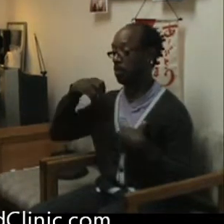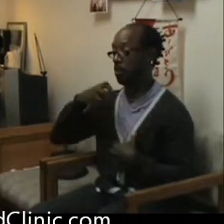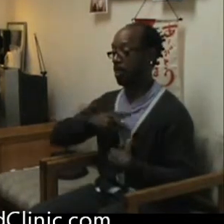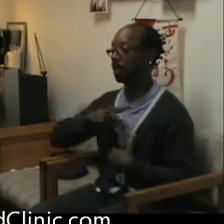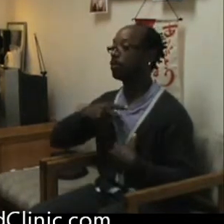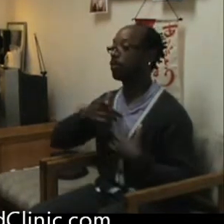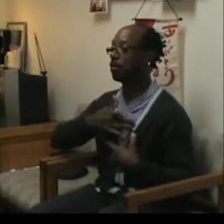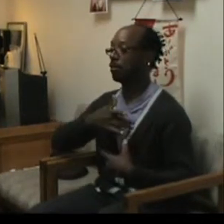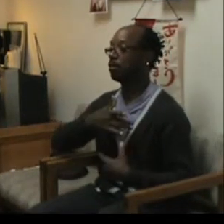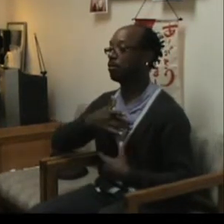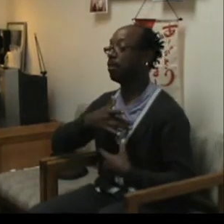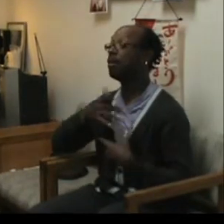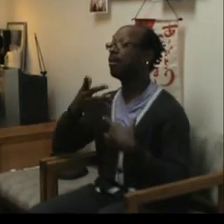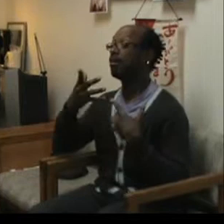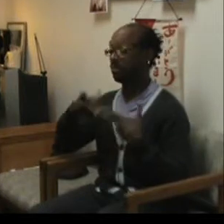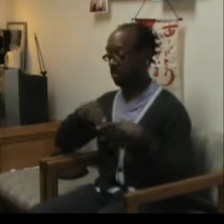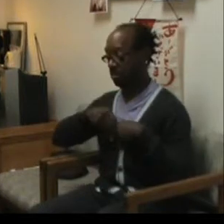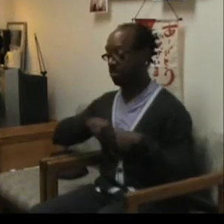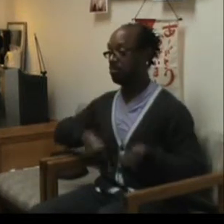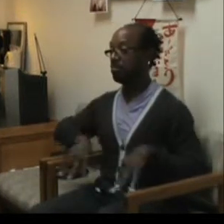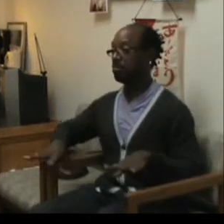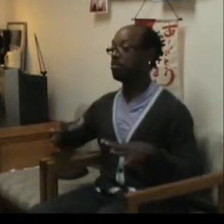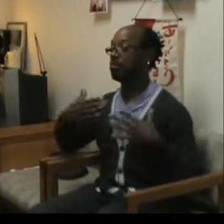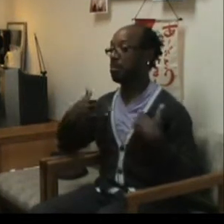Then out through the body, through the arteries.